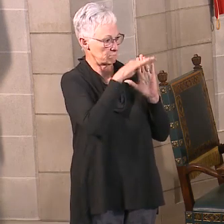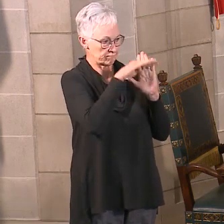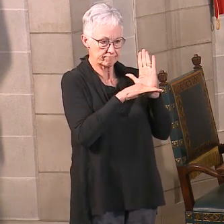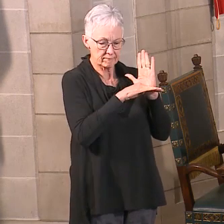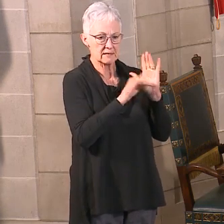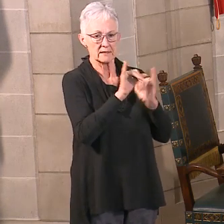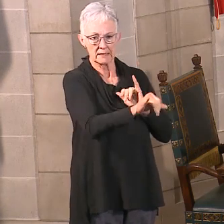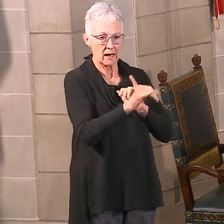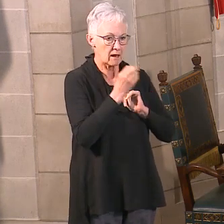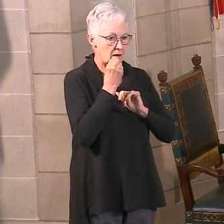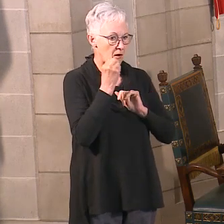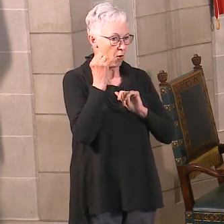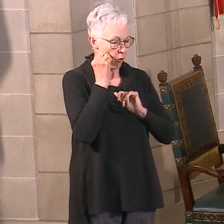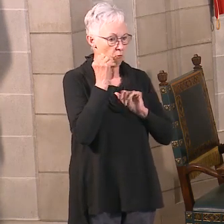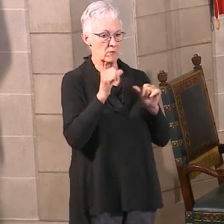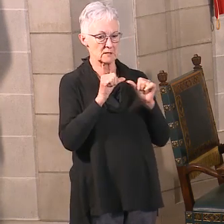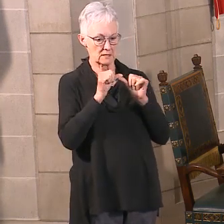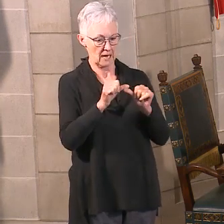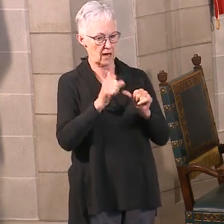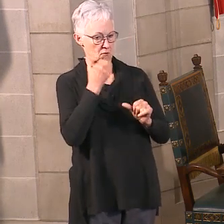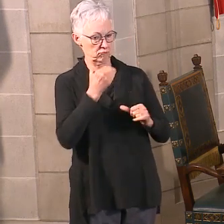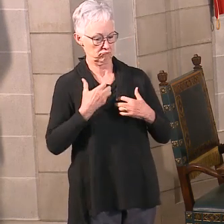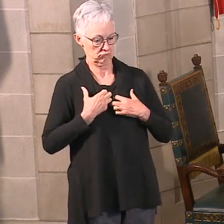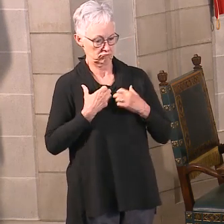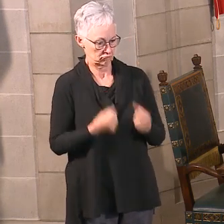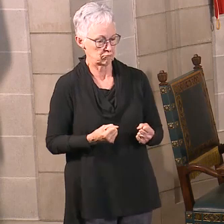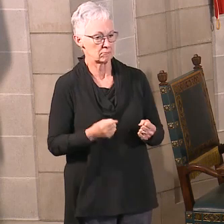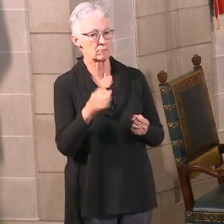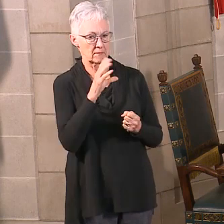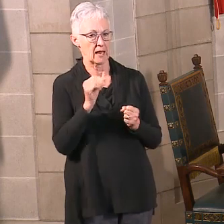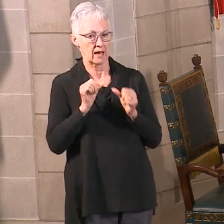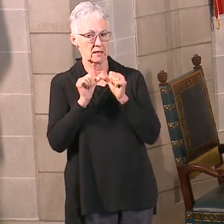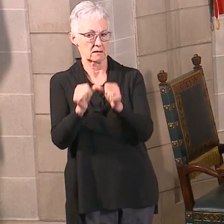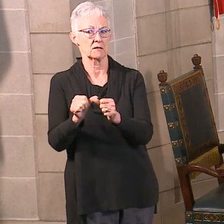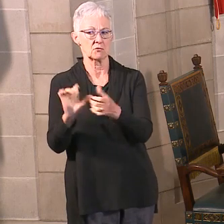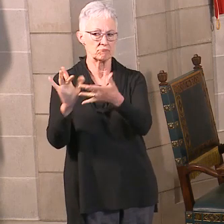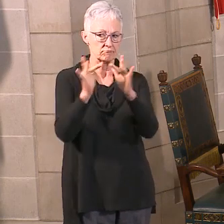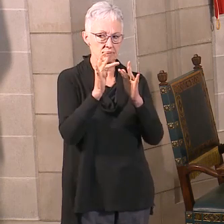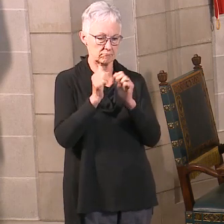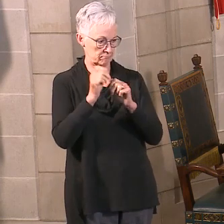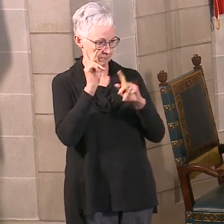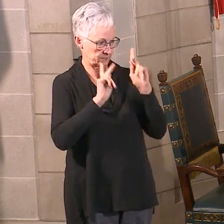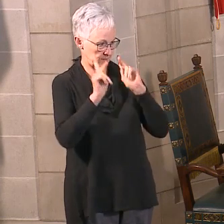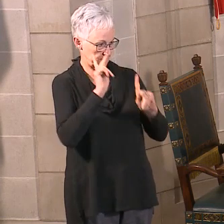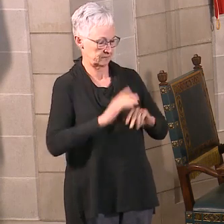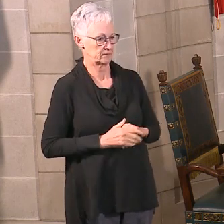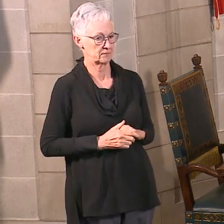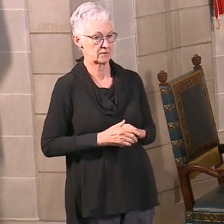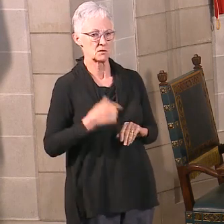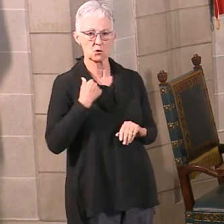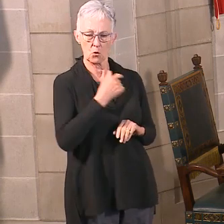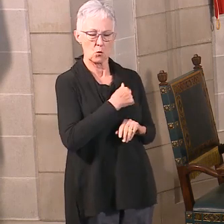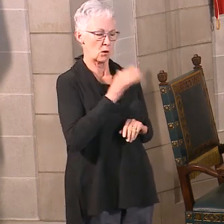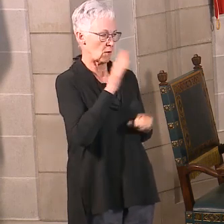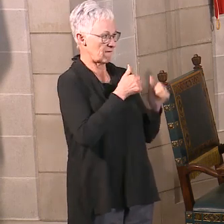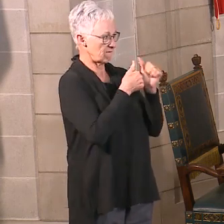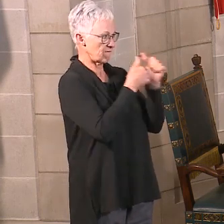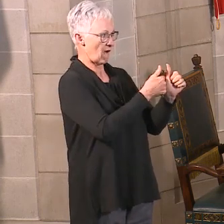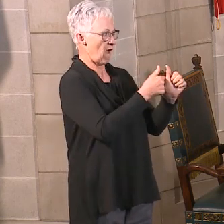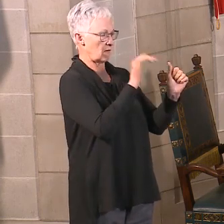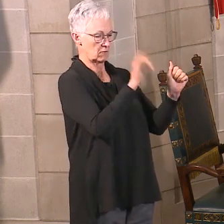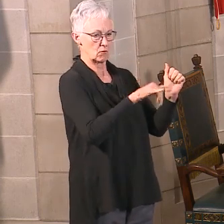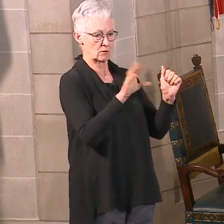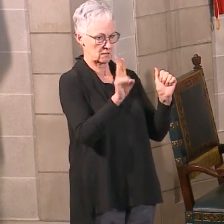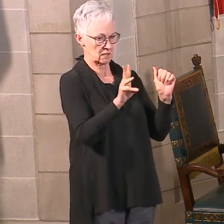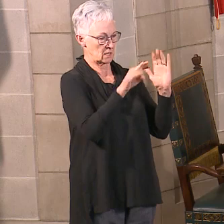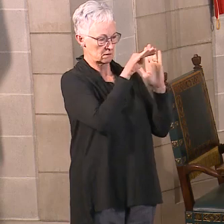So we're only on day 8 of 21. We've got more work ahead of us as far as continuing to focus on those social distancing guidelines that we've talked about, these six